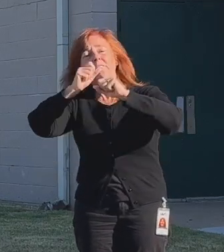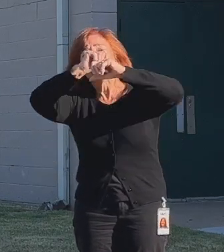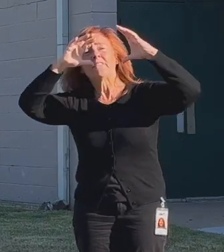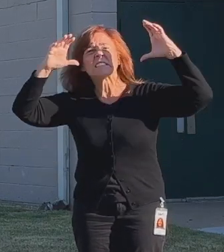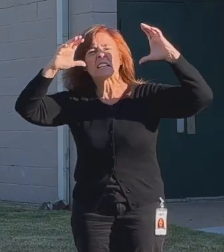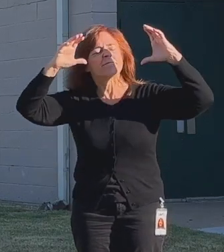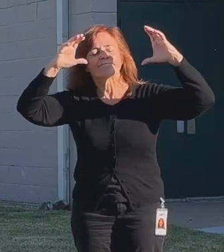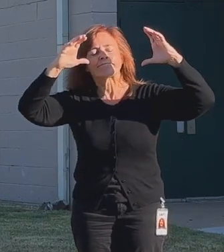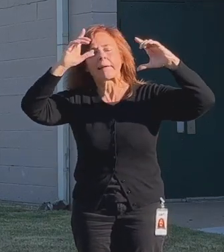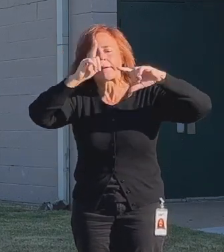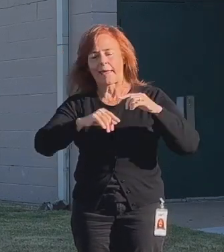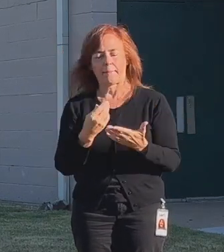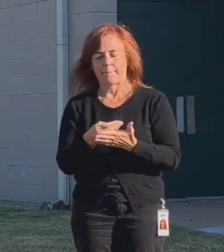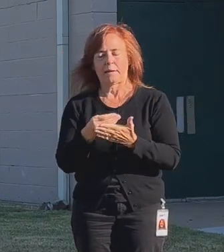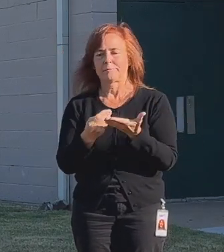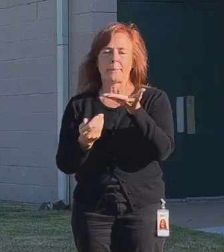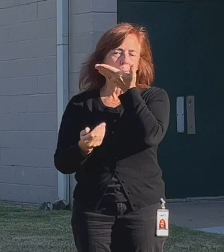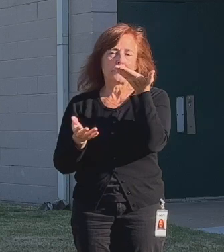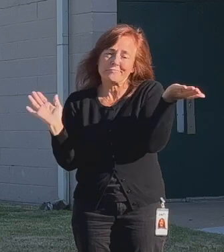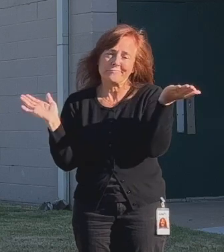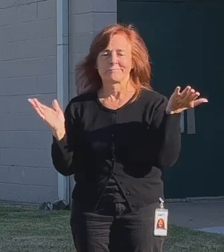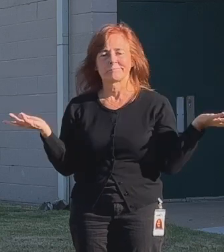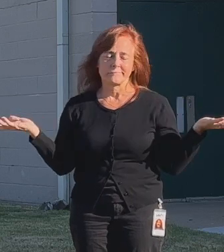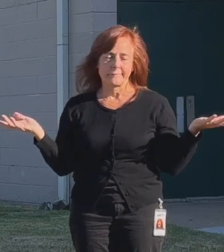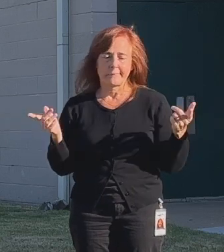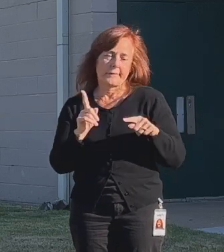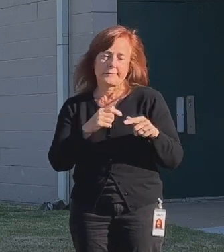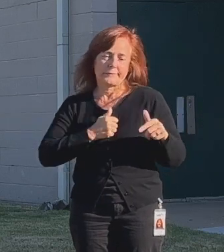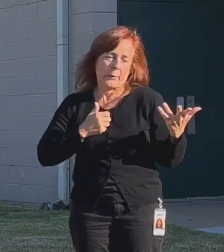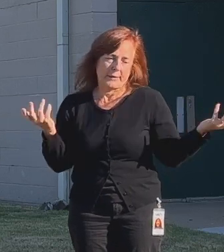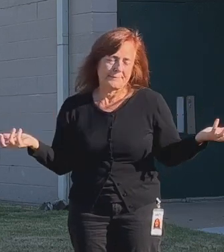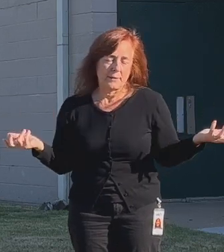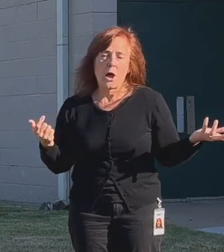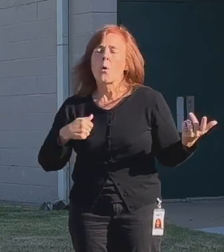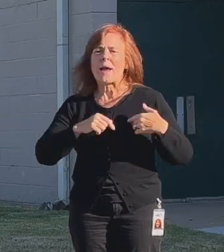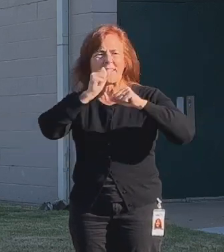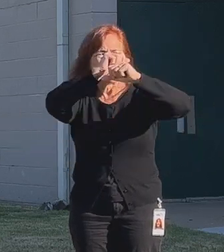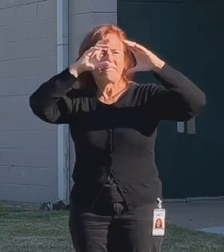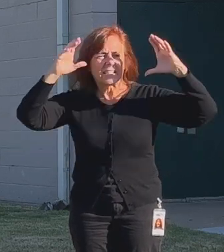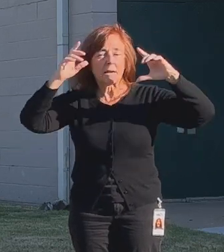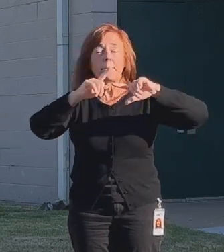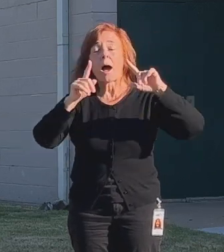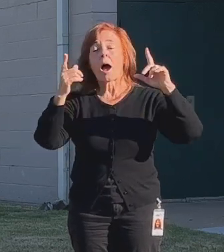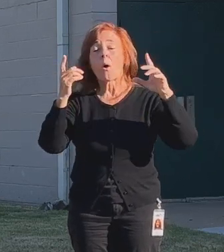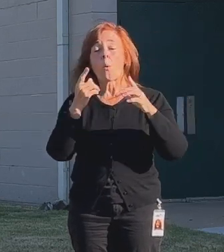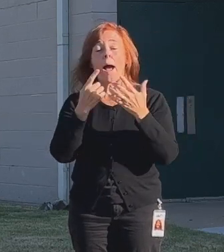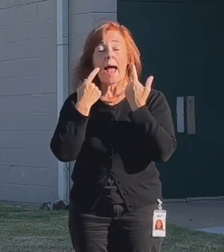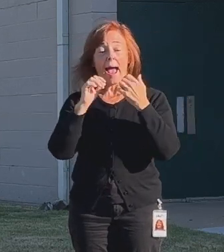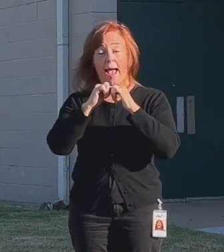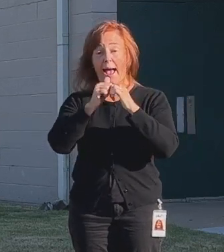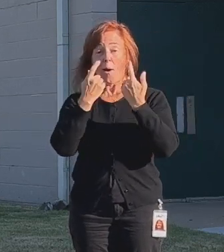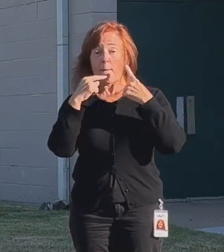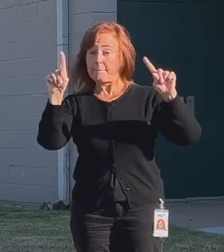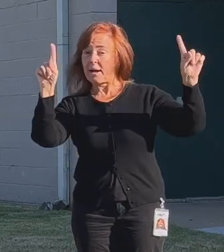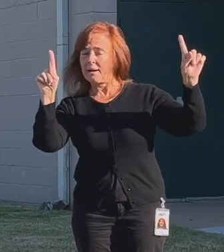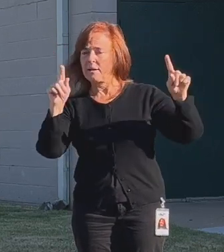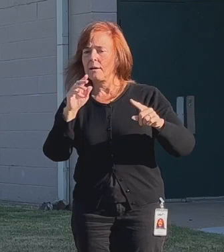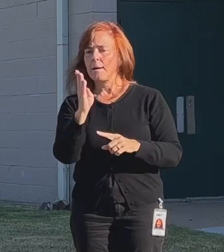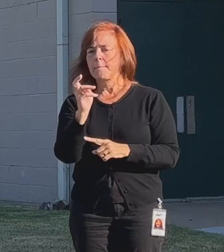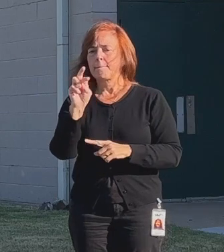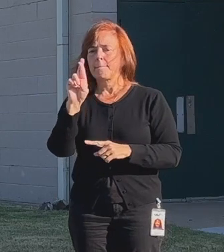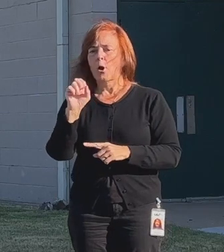that you can't make happen because you don't have the funding for it. So we have the vision, but what's making this happen today is the Bernstein Foundation,